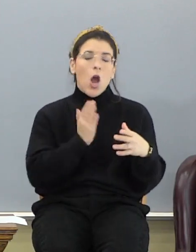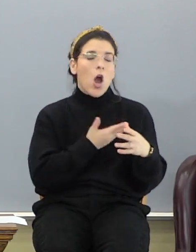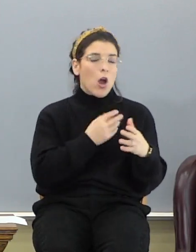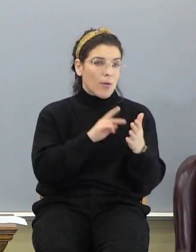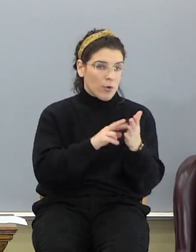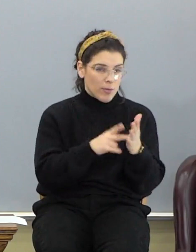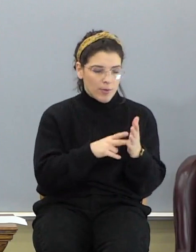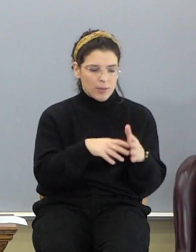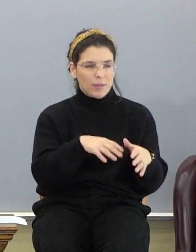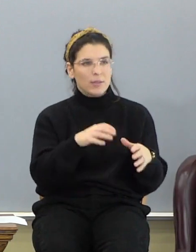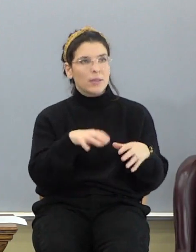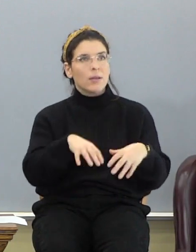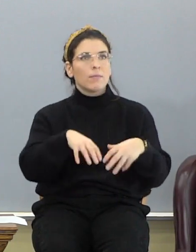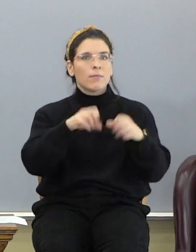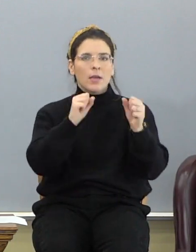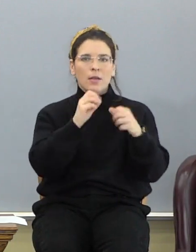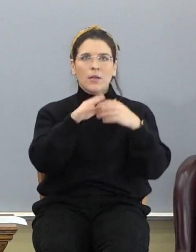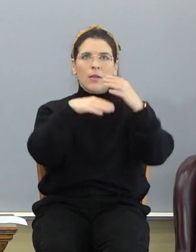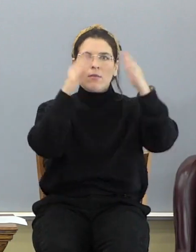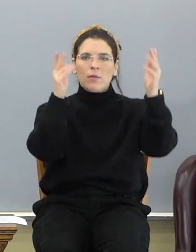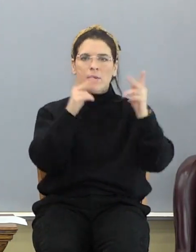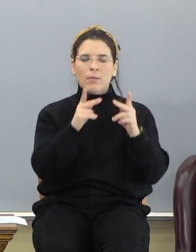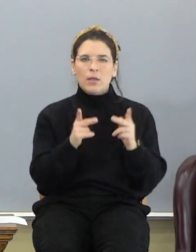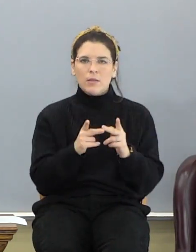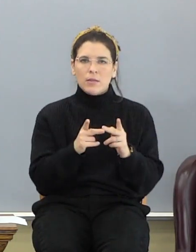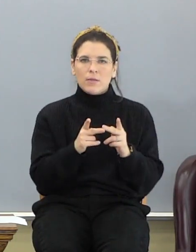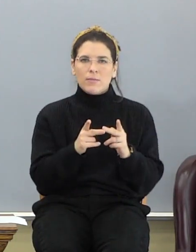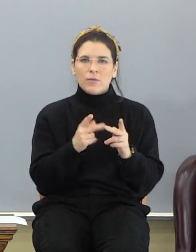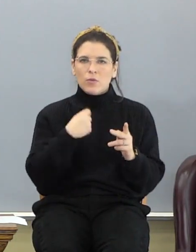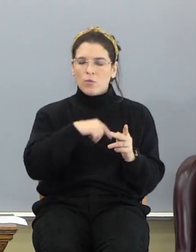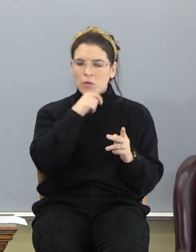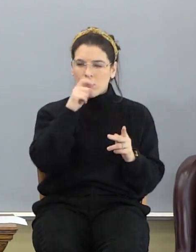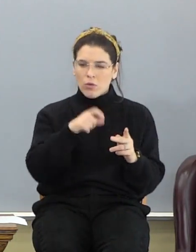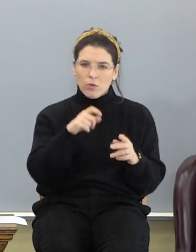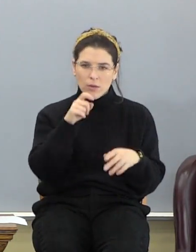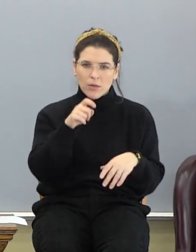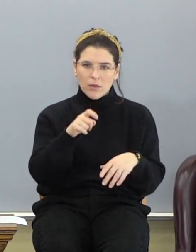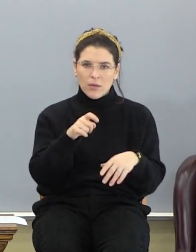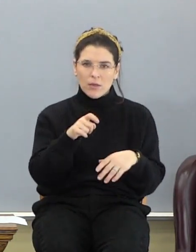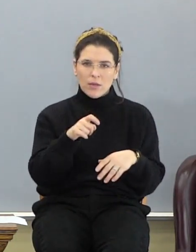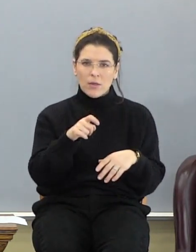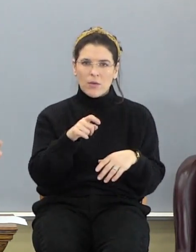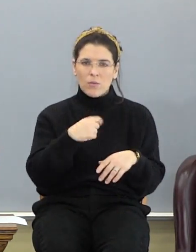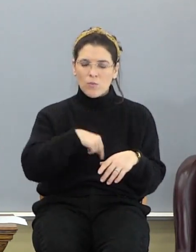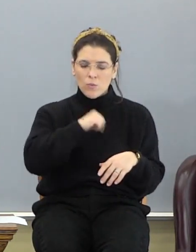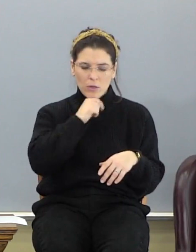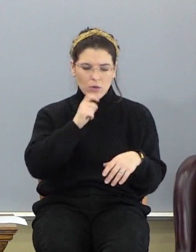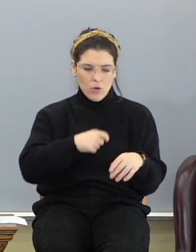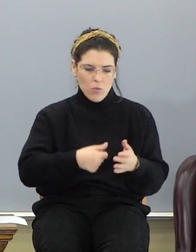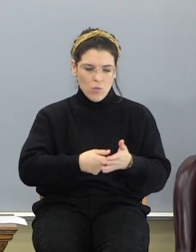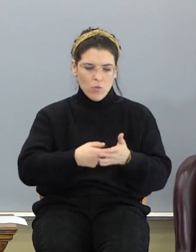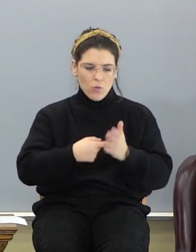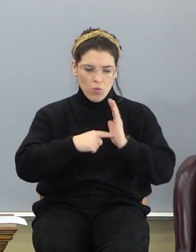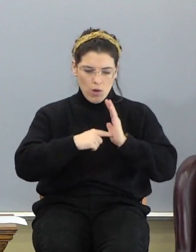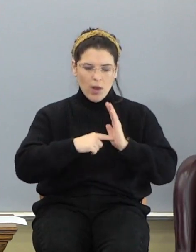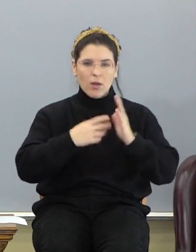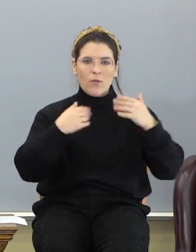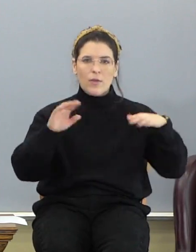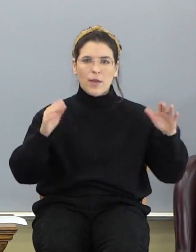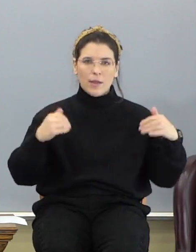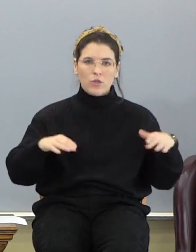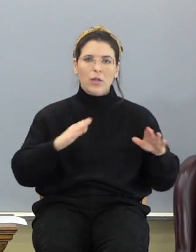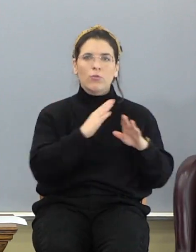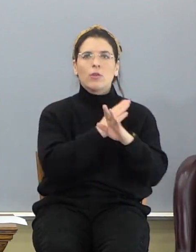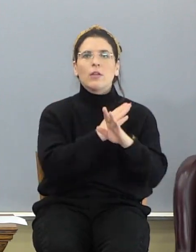is to reclaim the heavenly places. So we don't need, we don't require the angelic